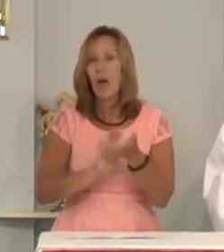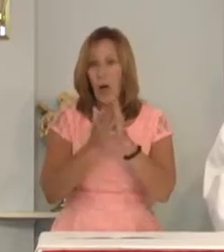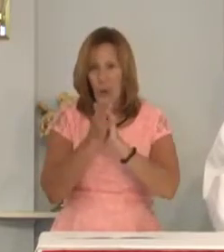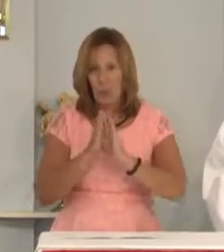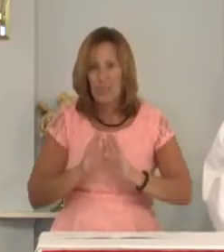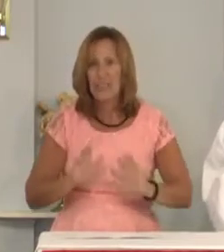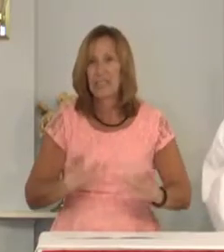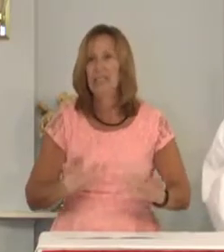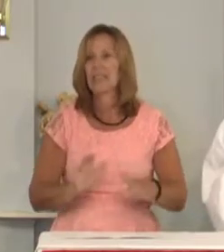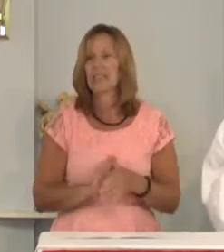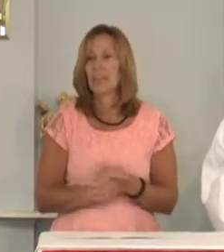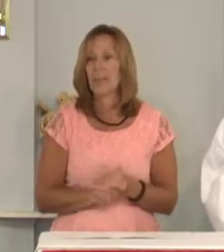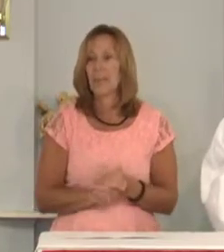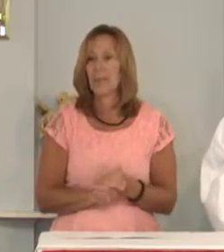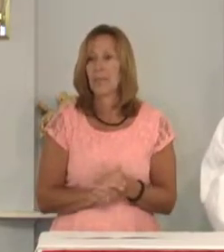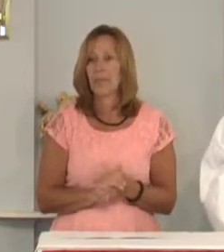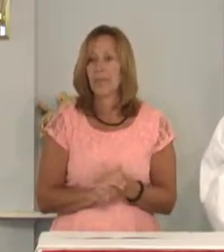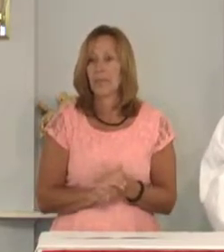nonetheless.